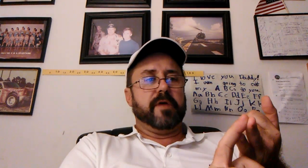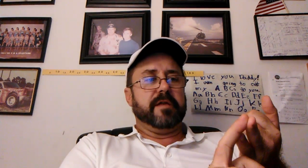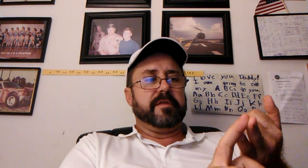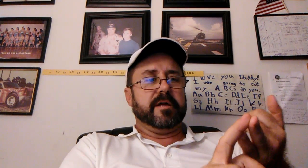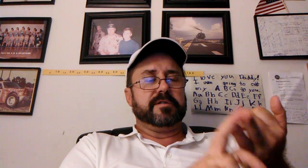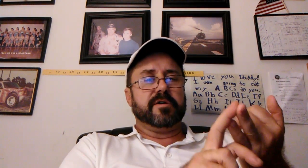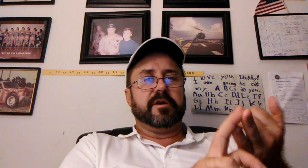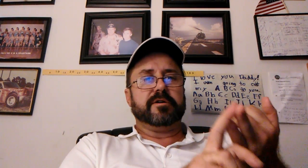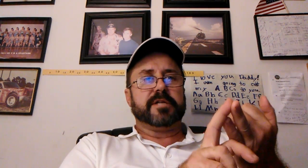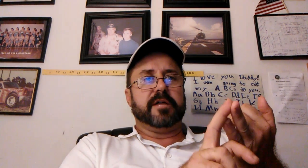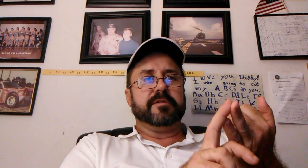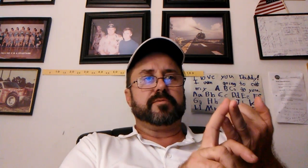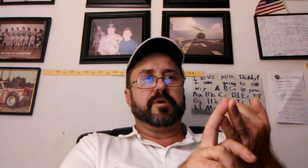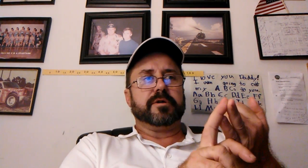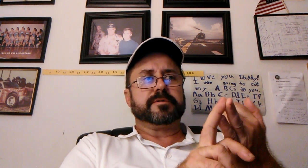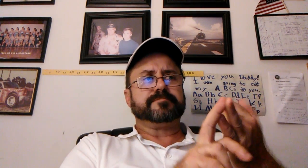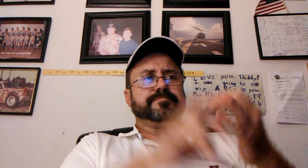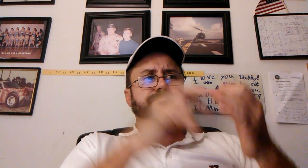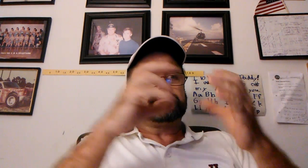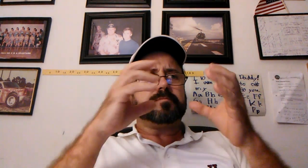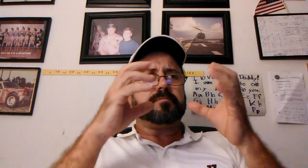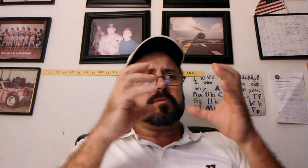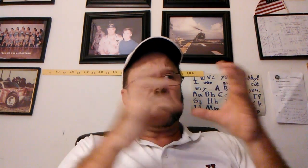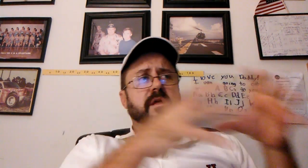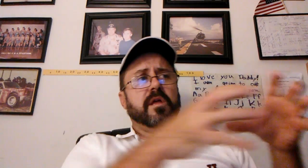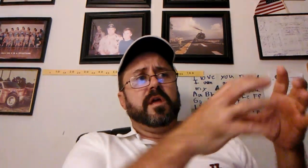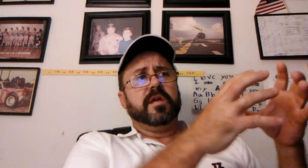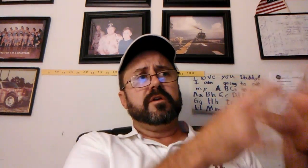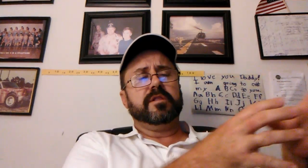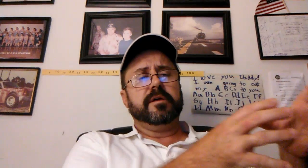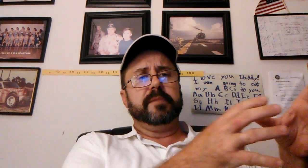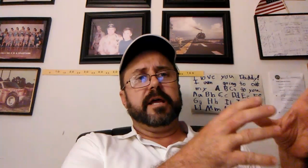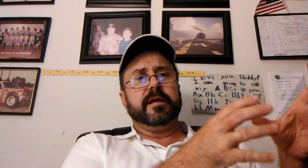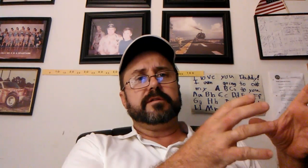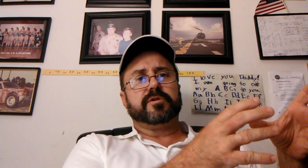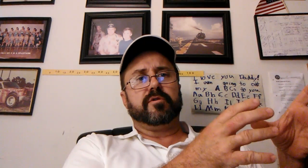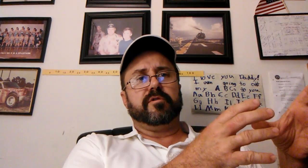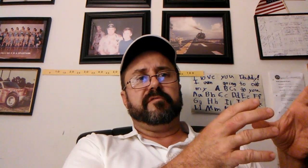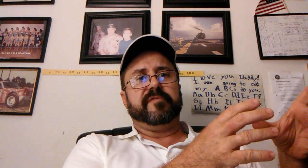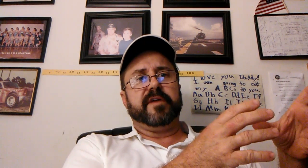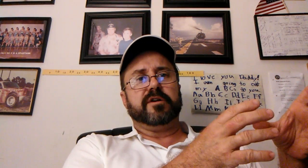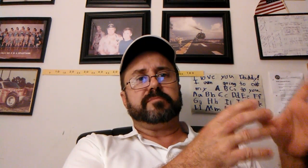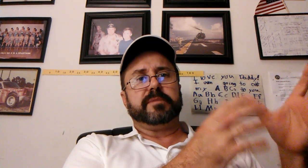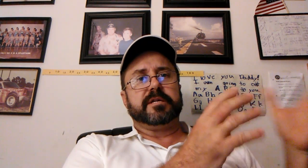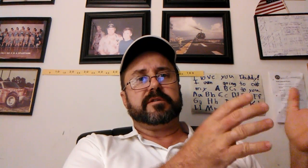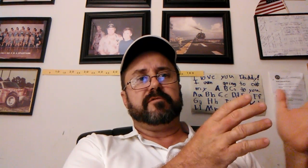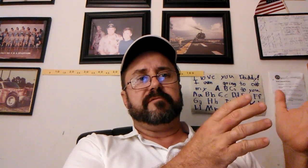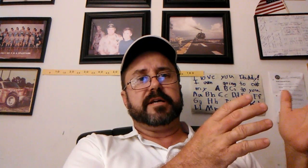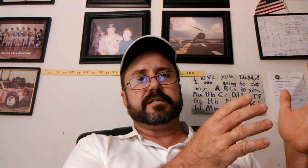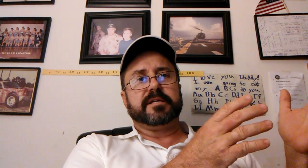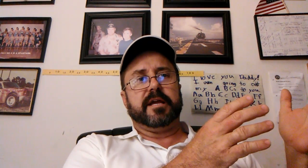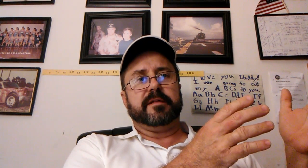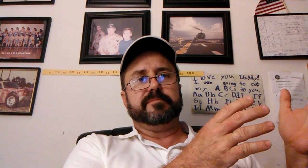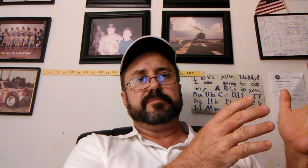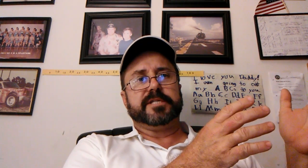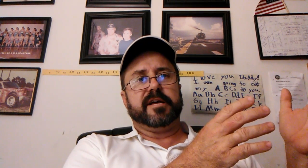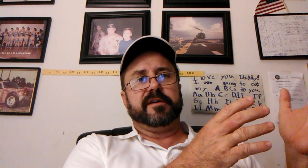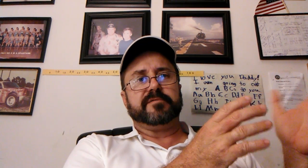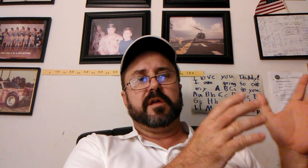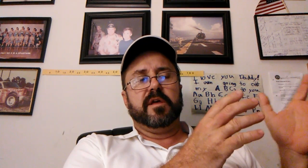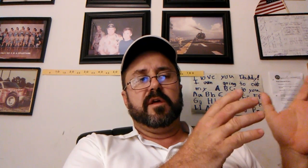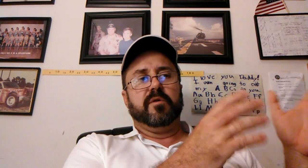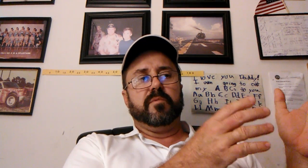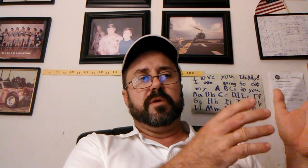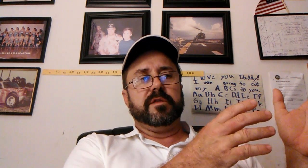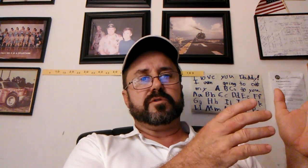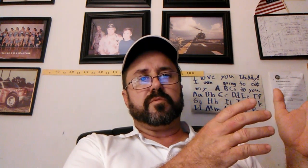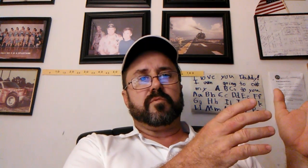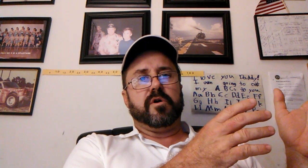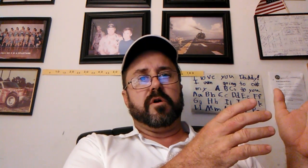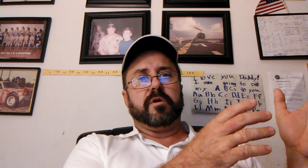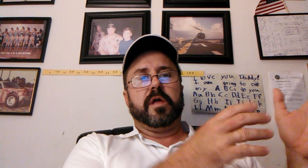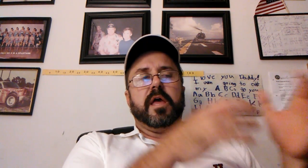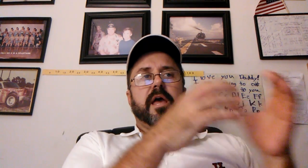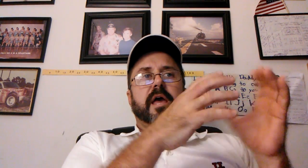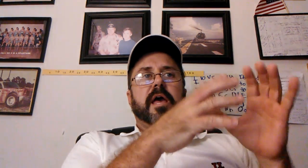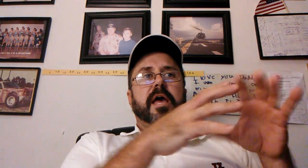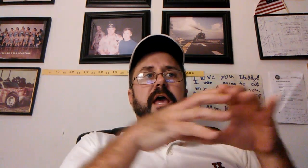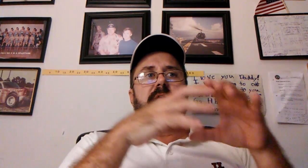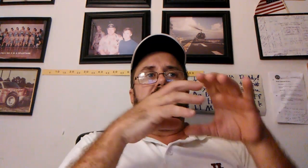the right thing. So here's how this works. You eliminate Internal Affairs because they're investigating themselves when there's a wrong. And